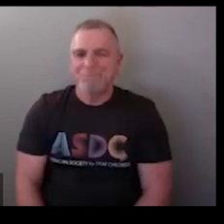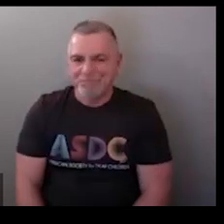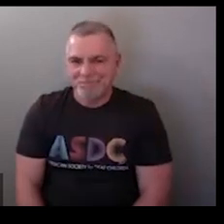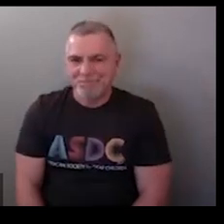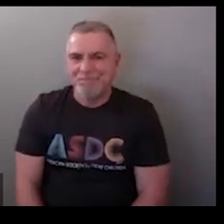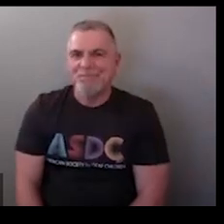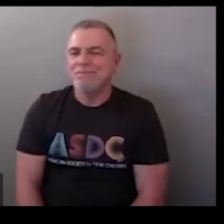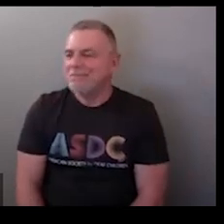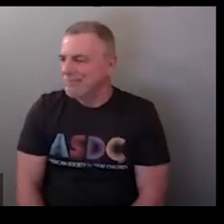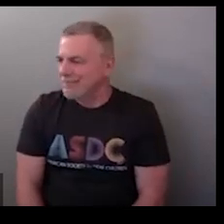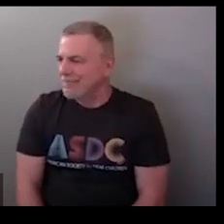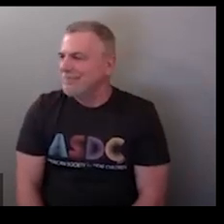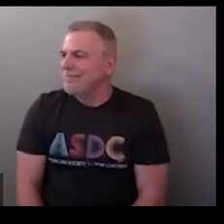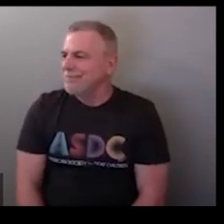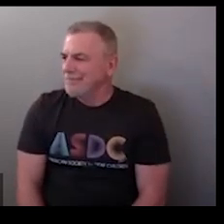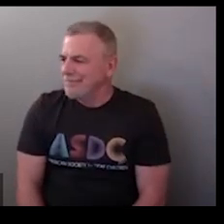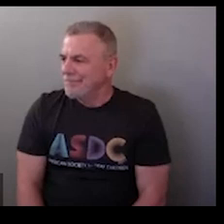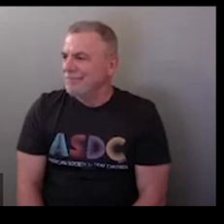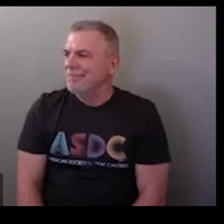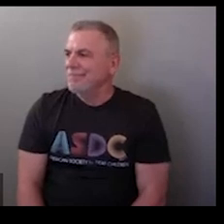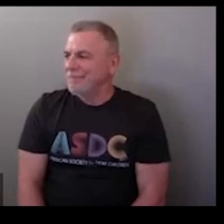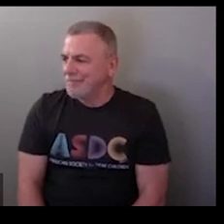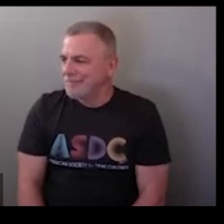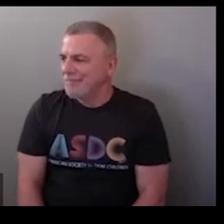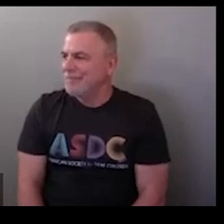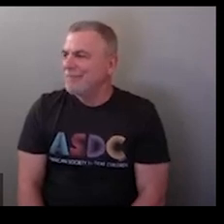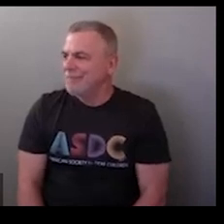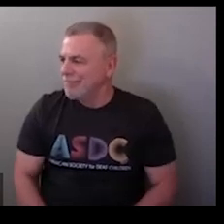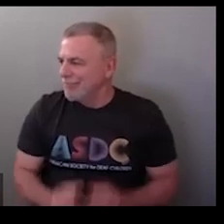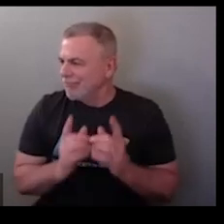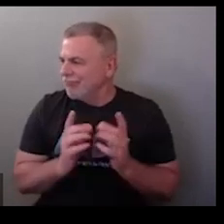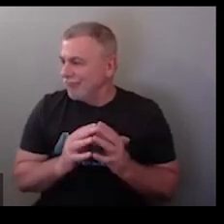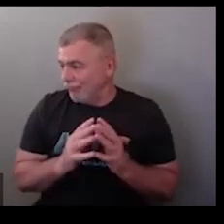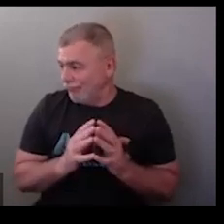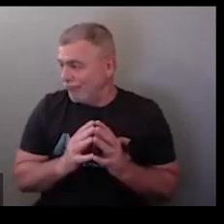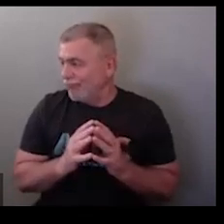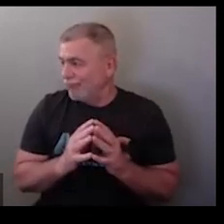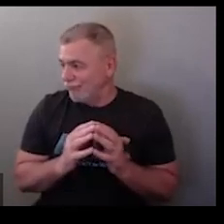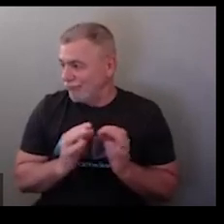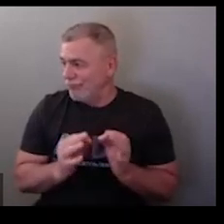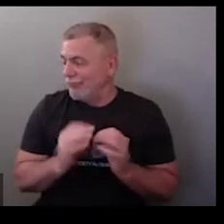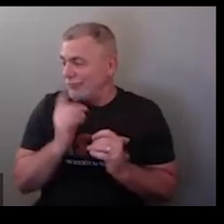education I think that was all of them